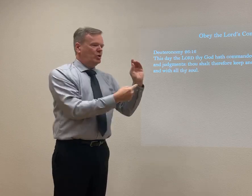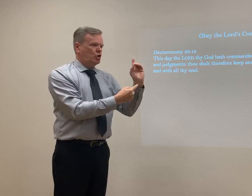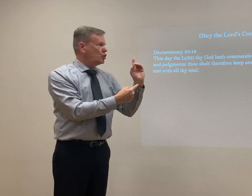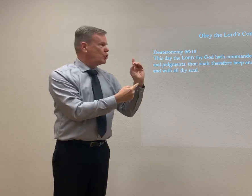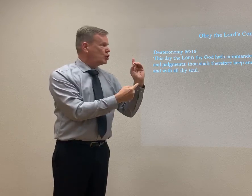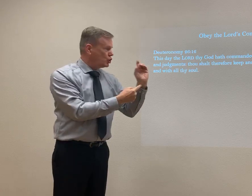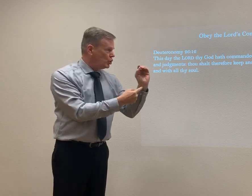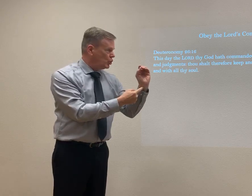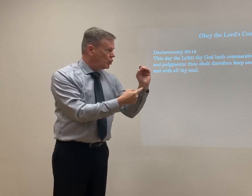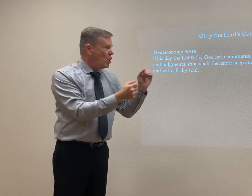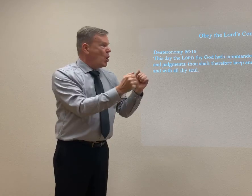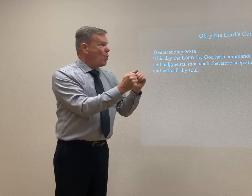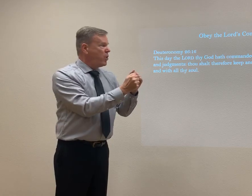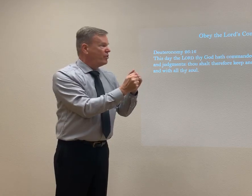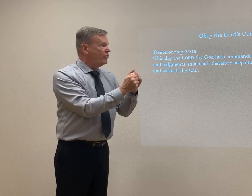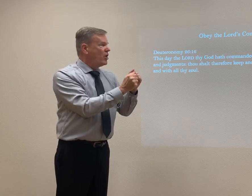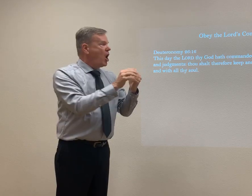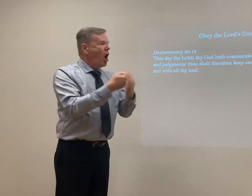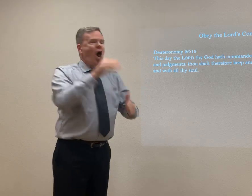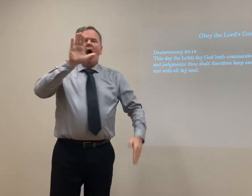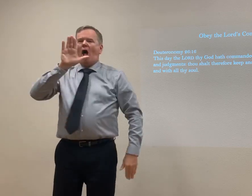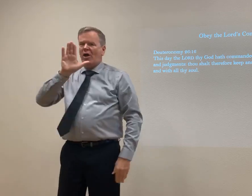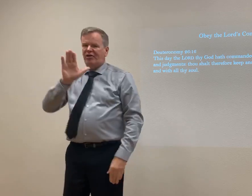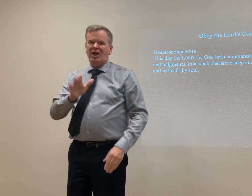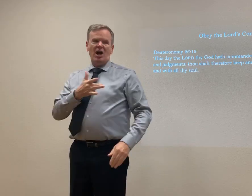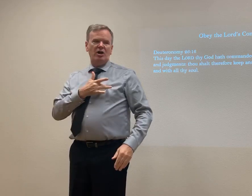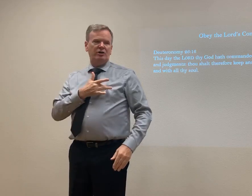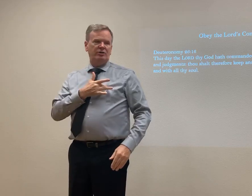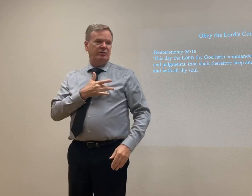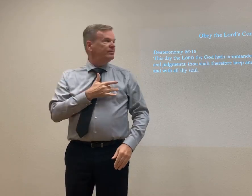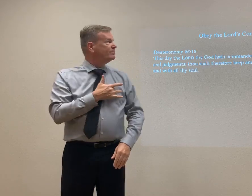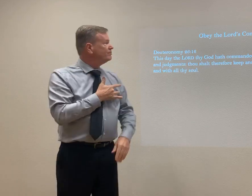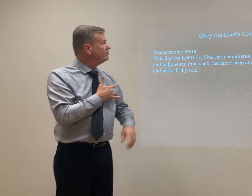Therefore, keep to follow and do them with all thine heart.